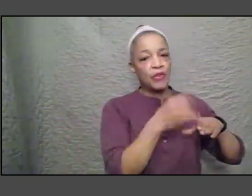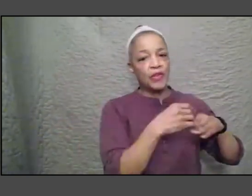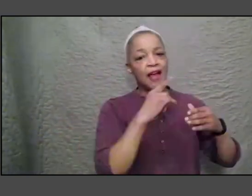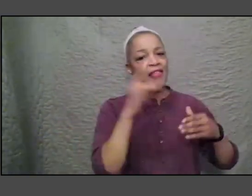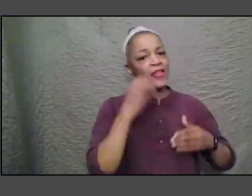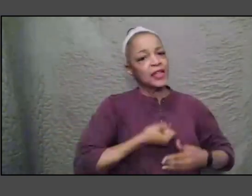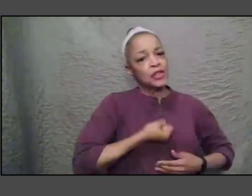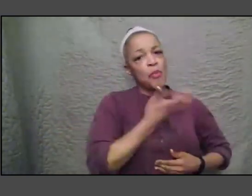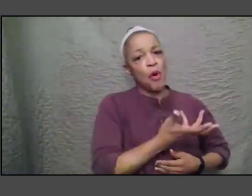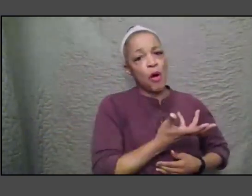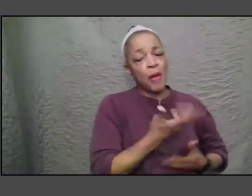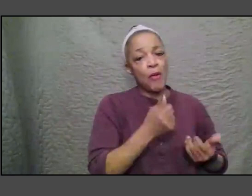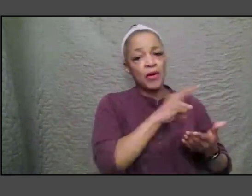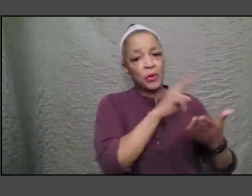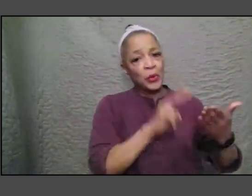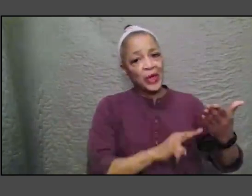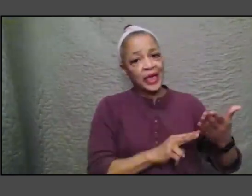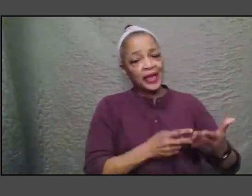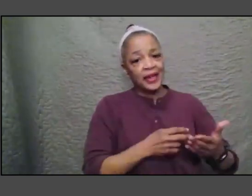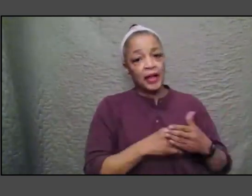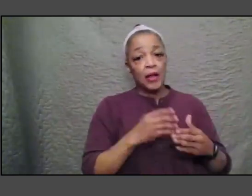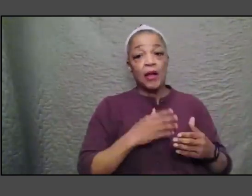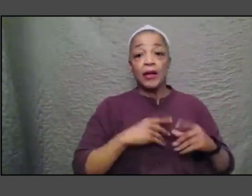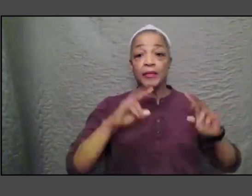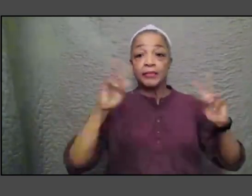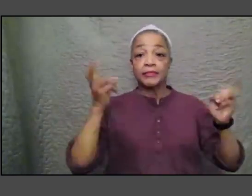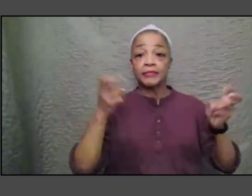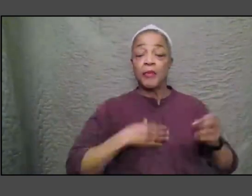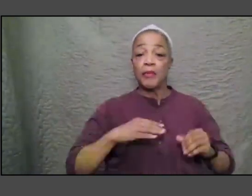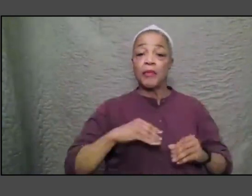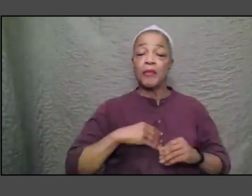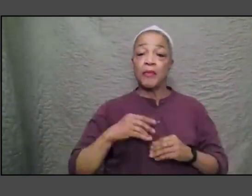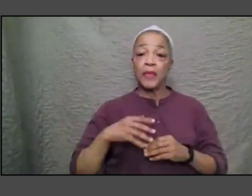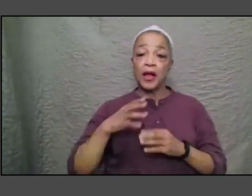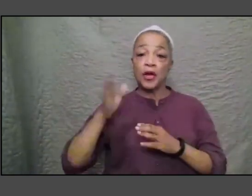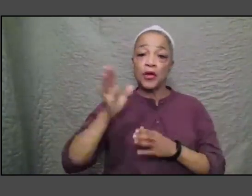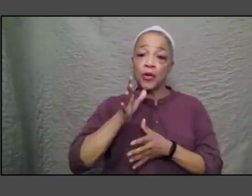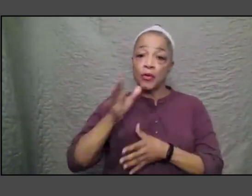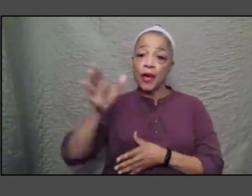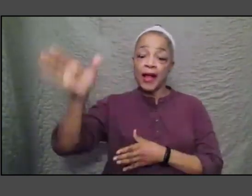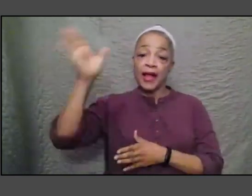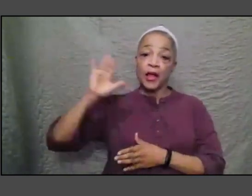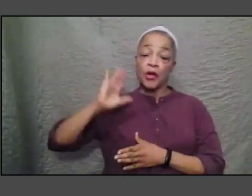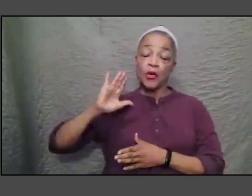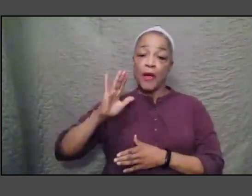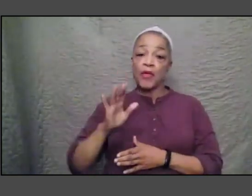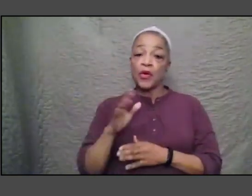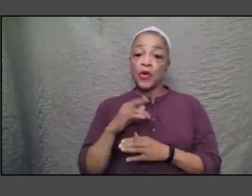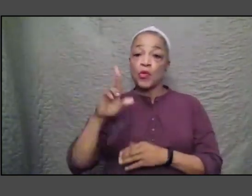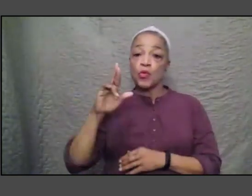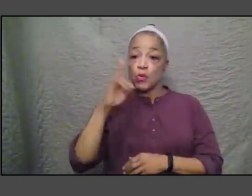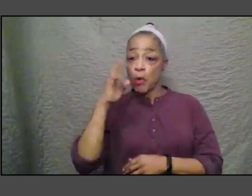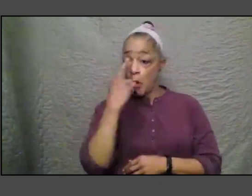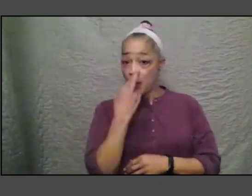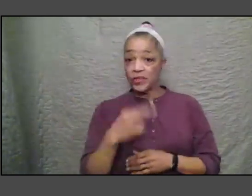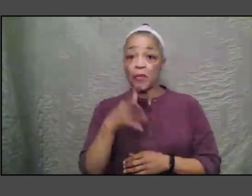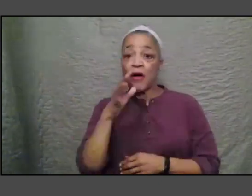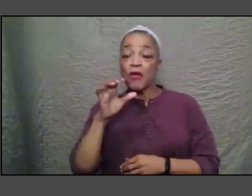my great grandmother rose mother of Ashley gave her this sack when she was sold